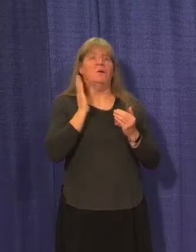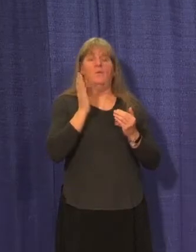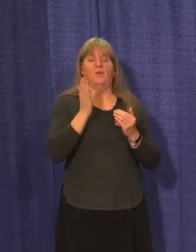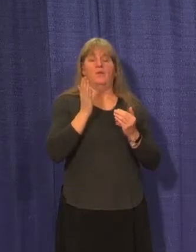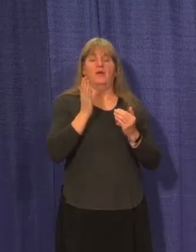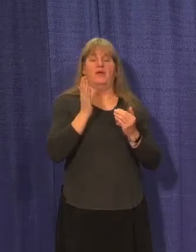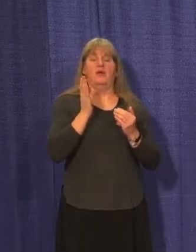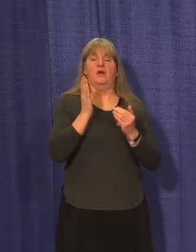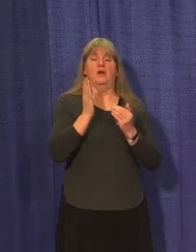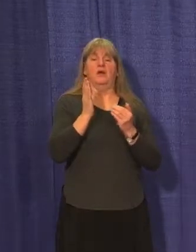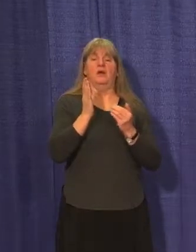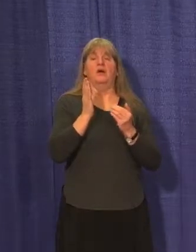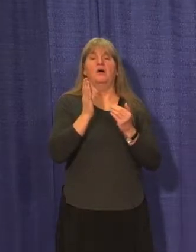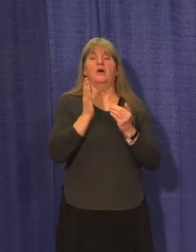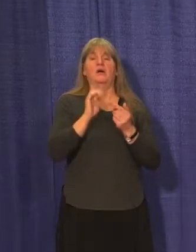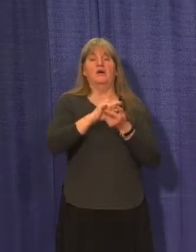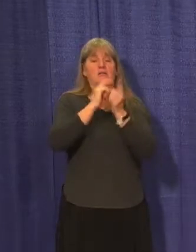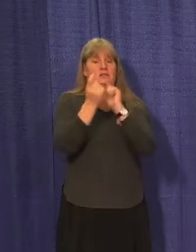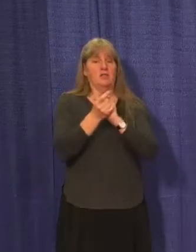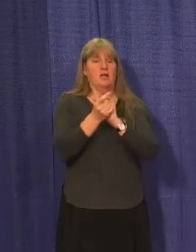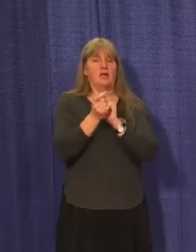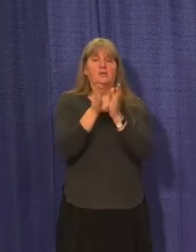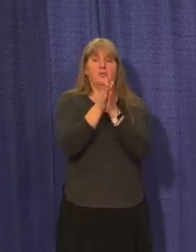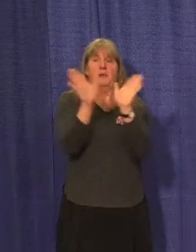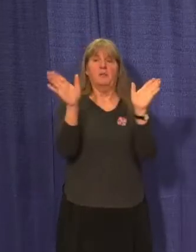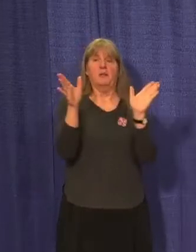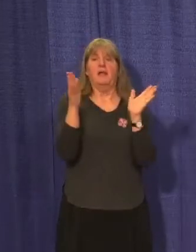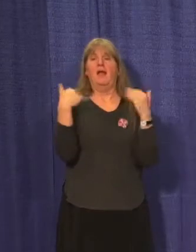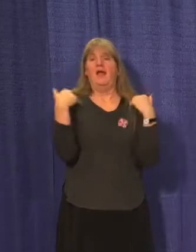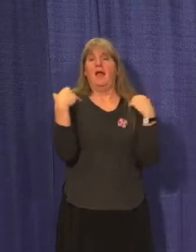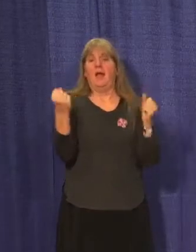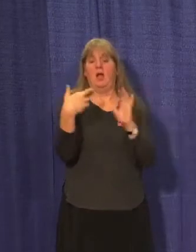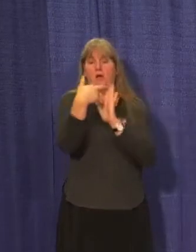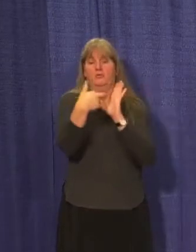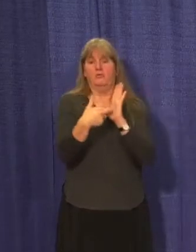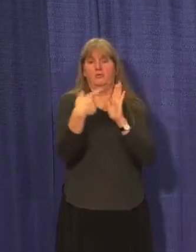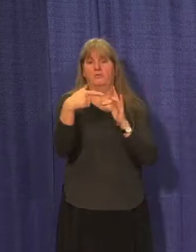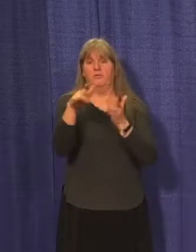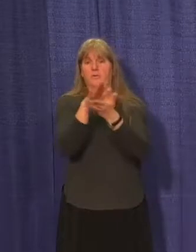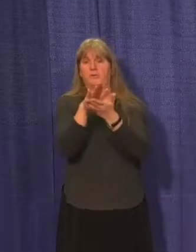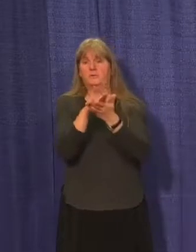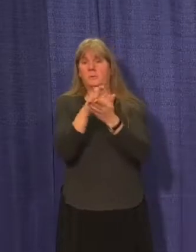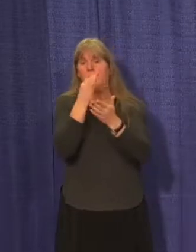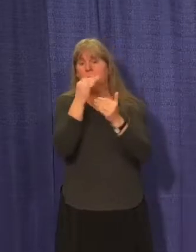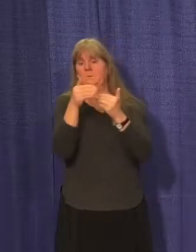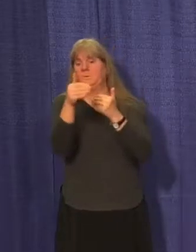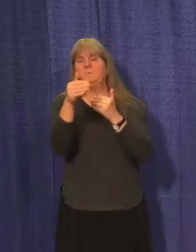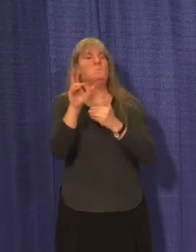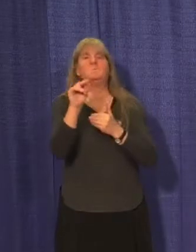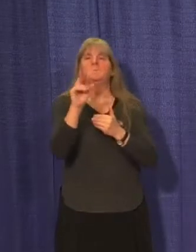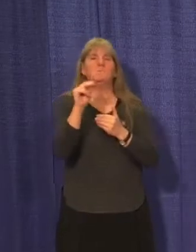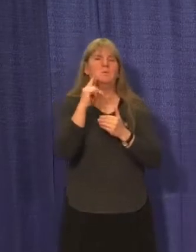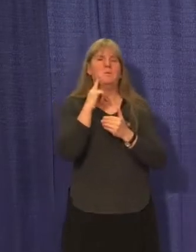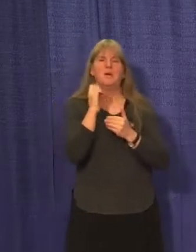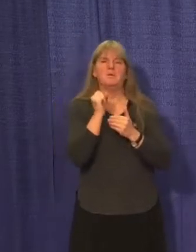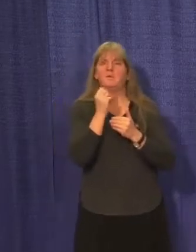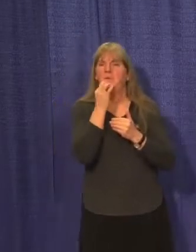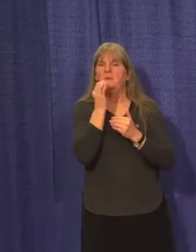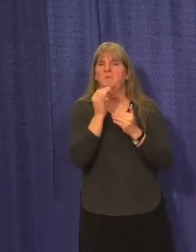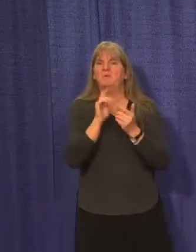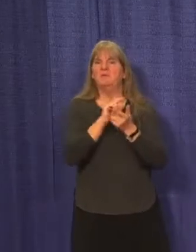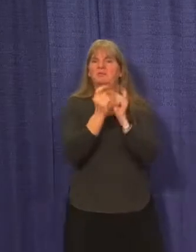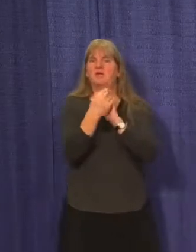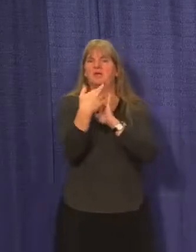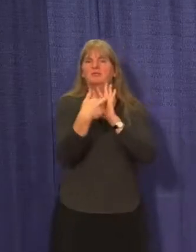public health guidance for schools in the coming months or effectively for the upcoming second half of the school